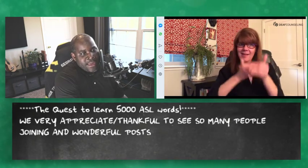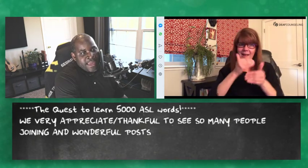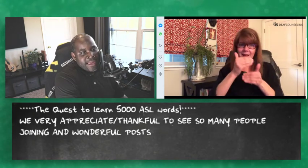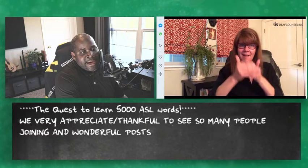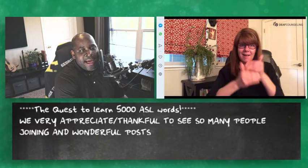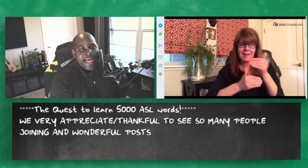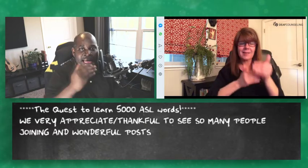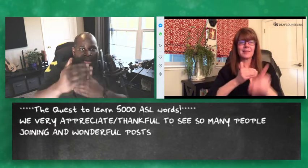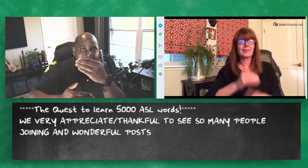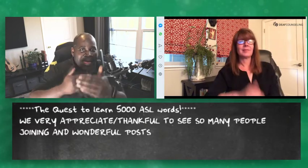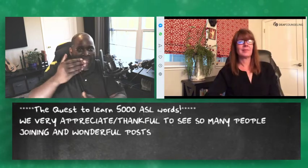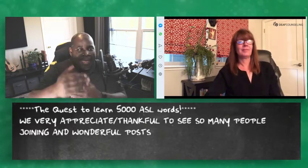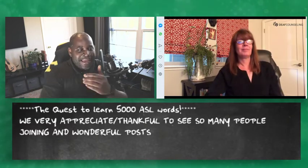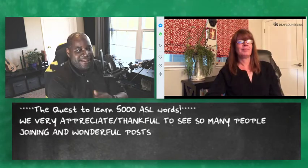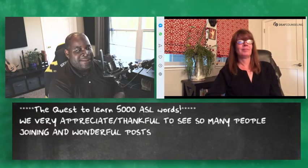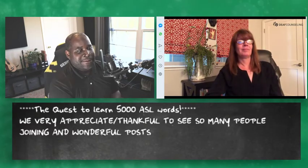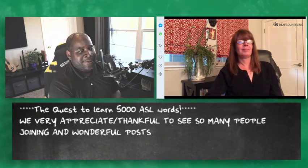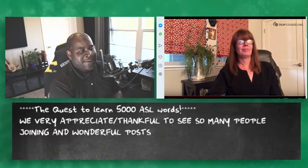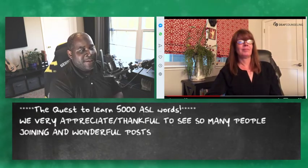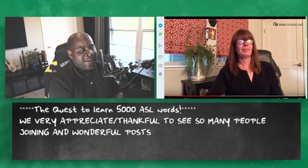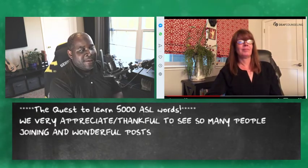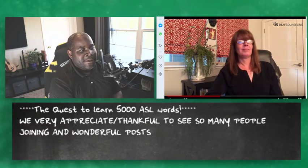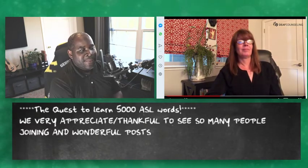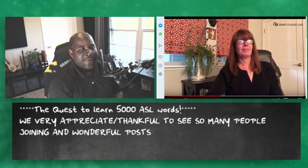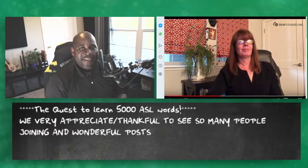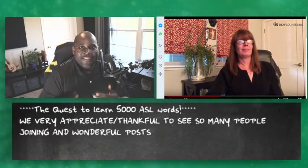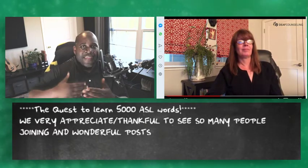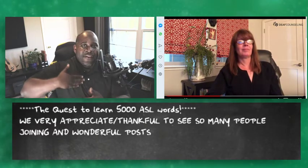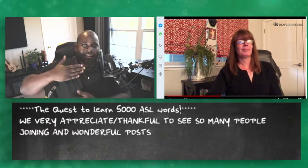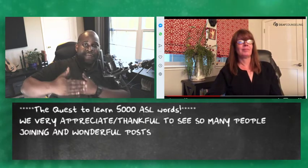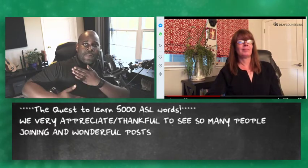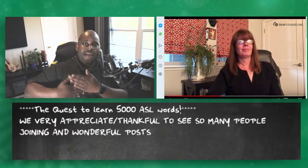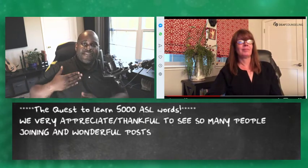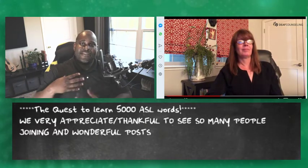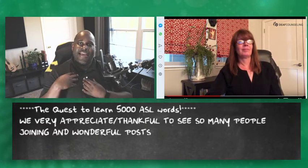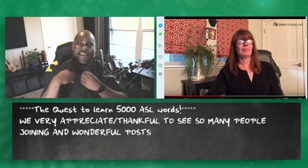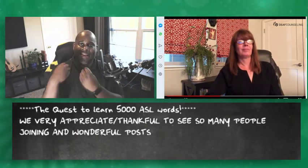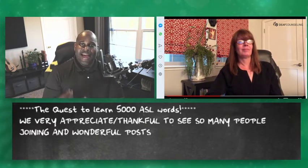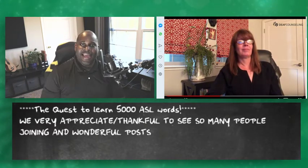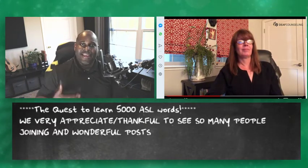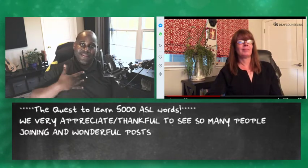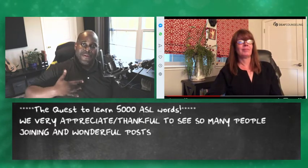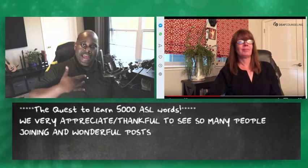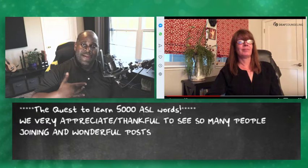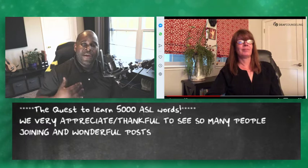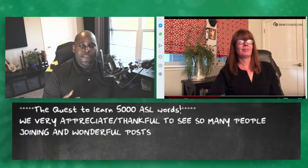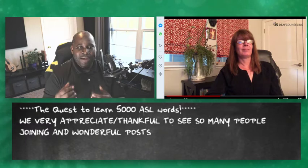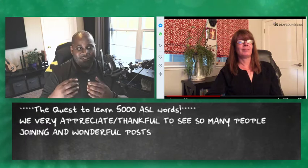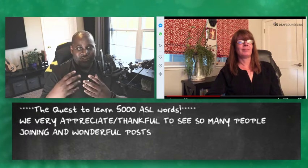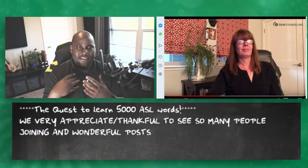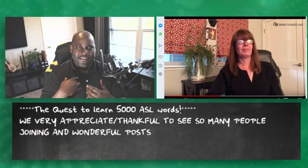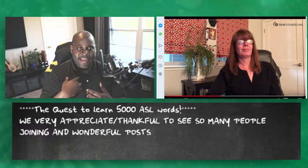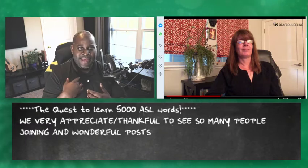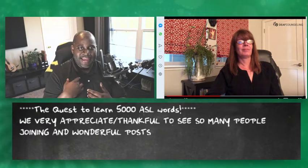be kind there's like a thousand different ways to sign kind right but she's saying